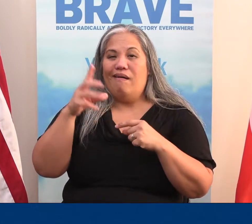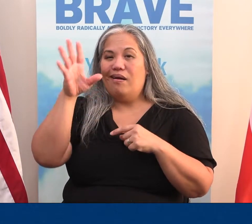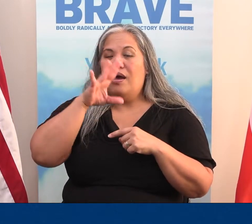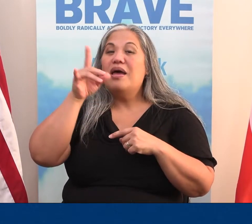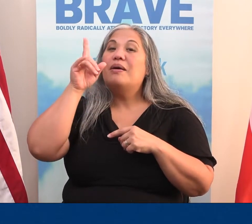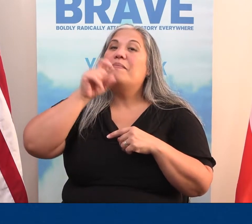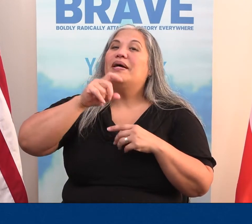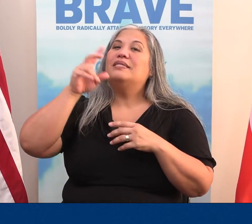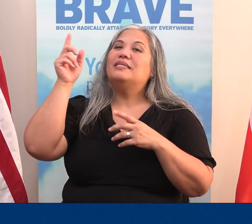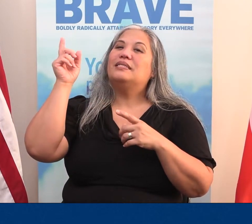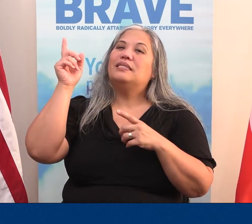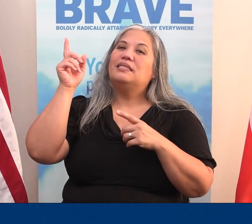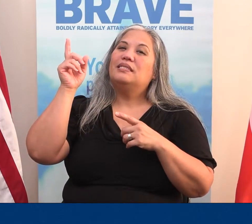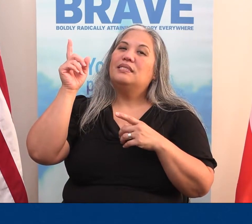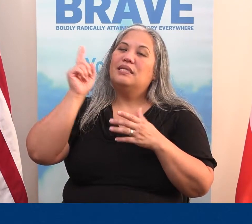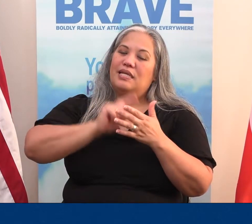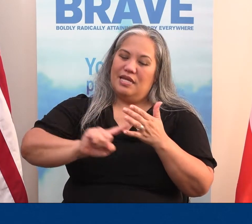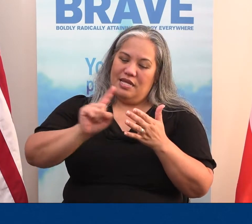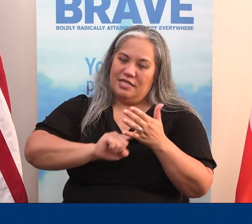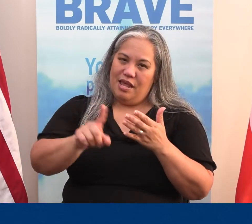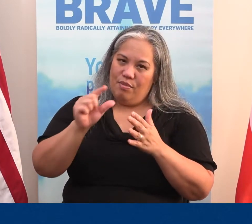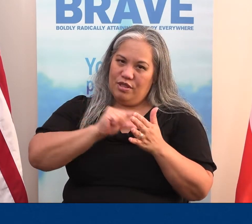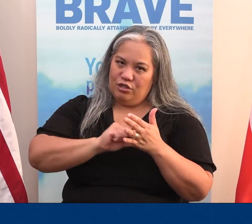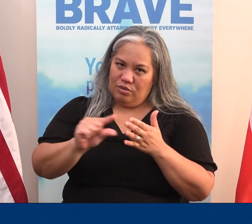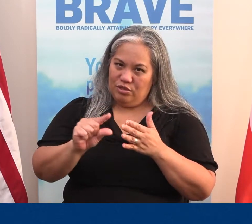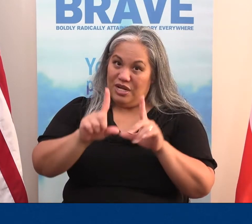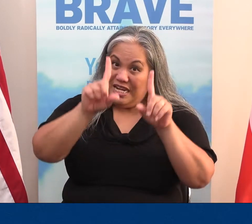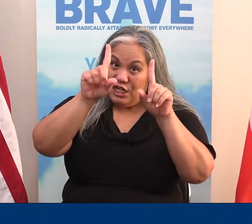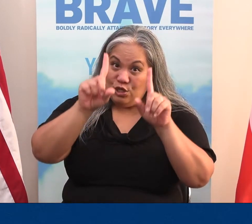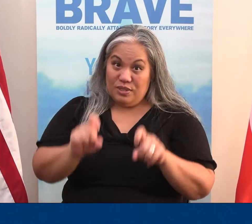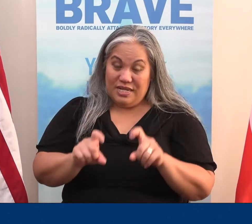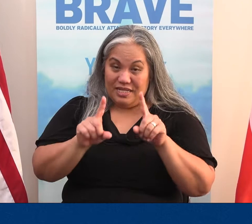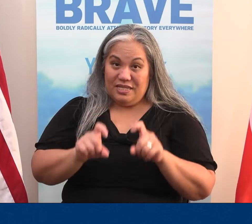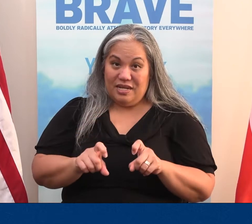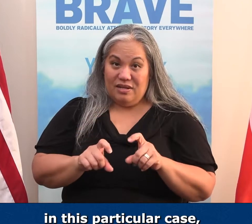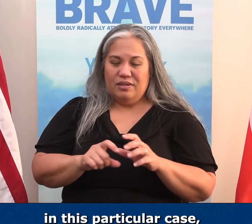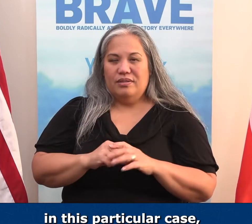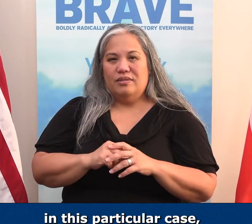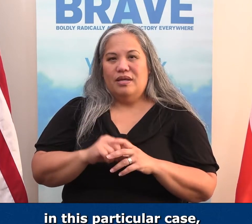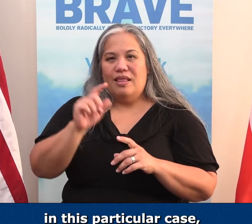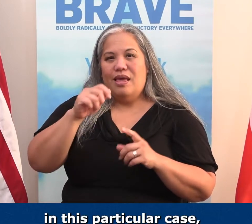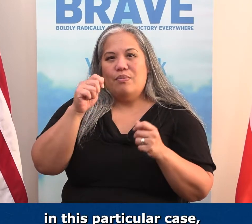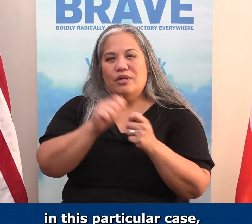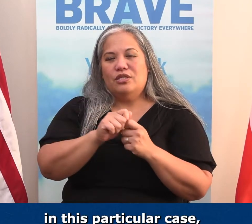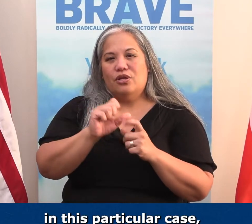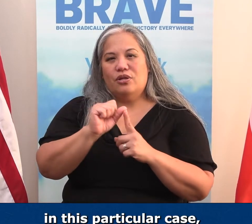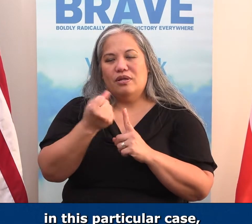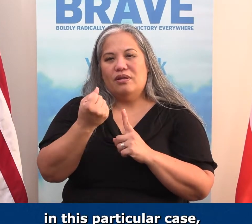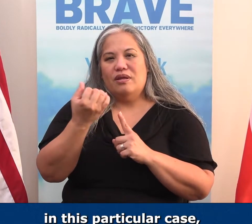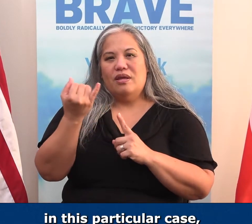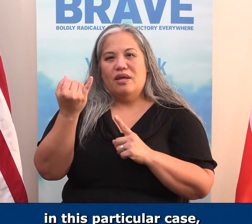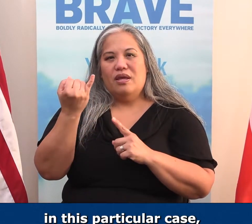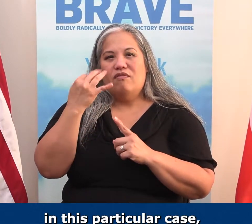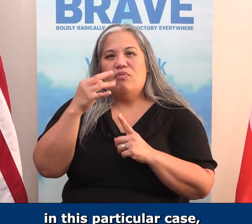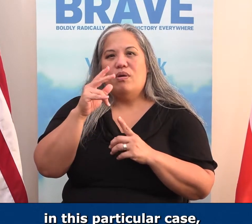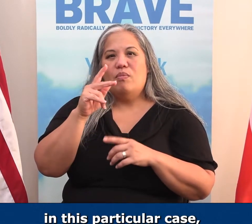the scriptures to test out, in this particular case, to see if what Paul said was true.